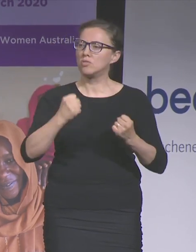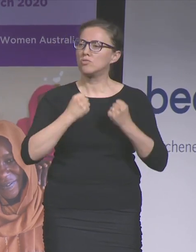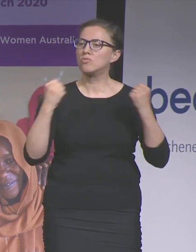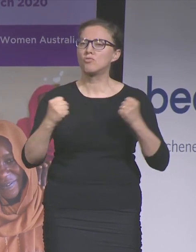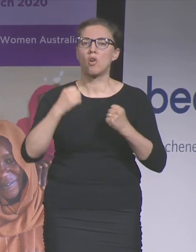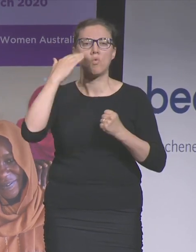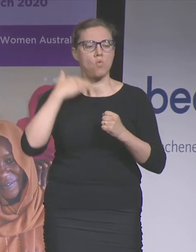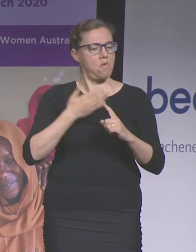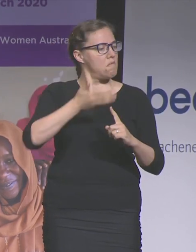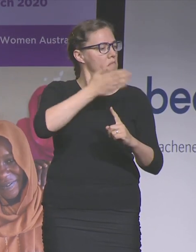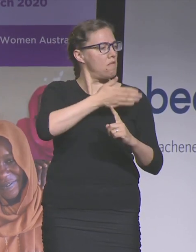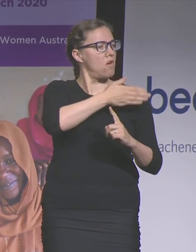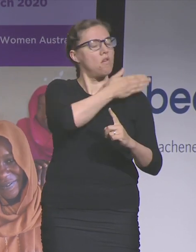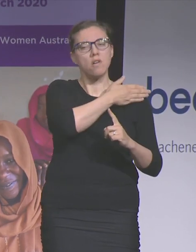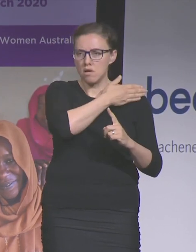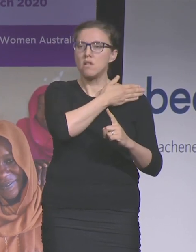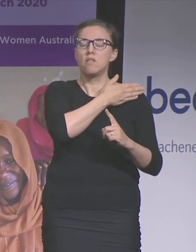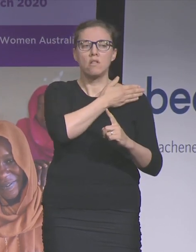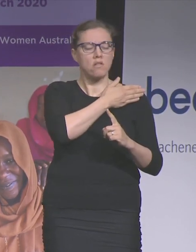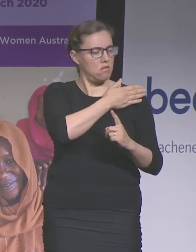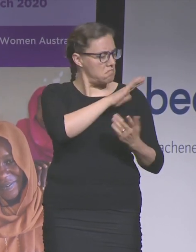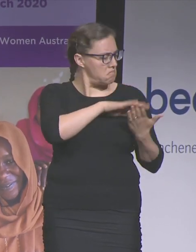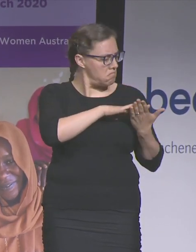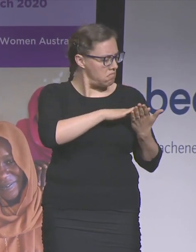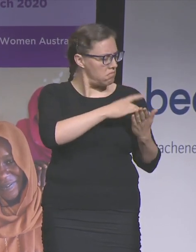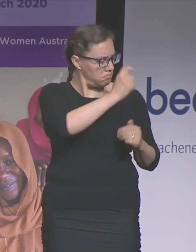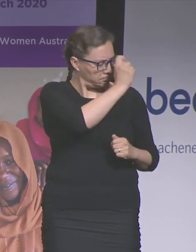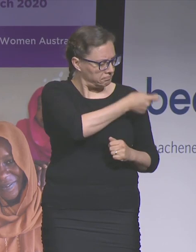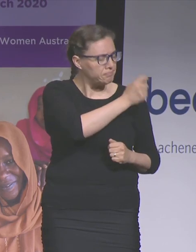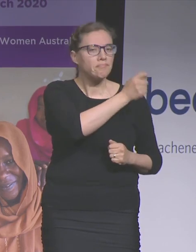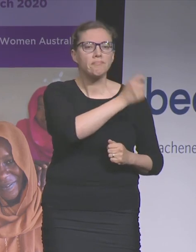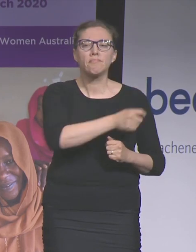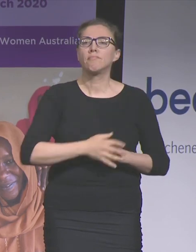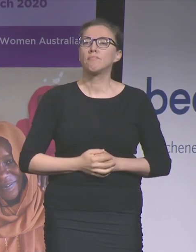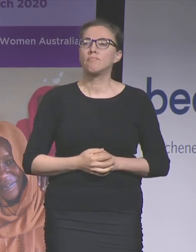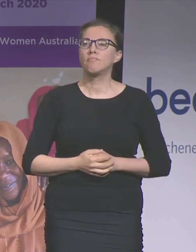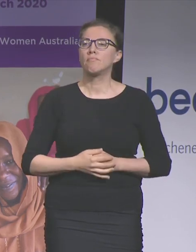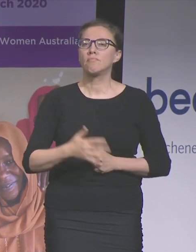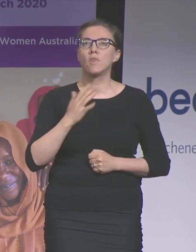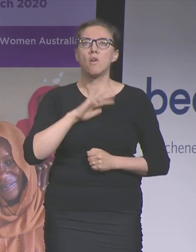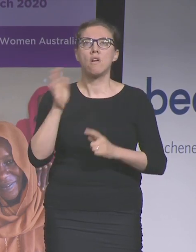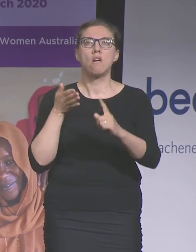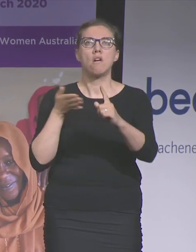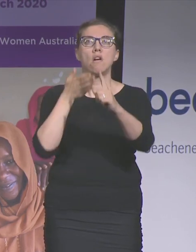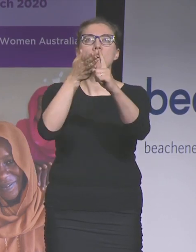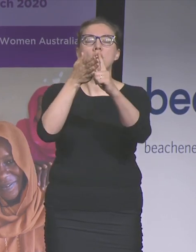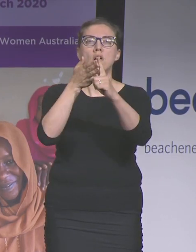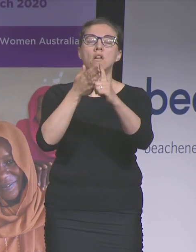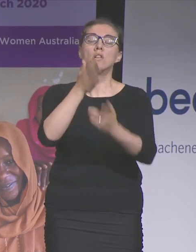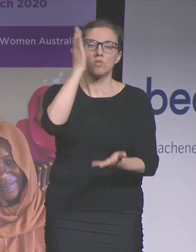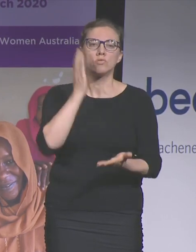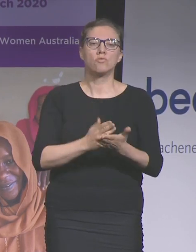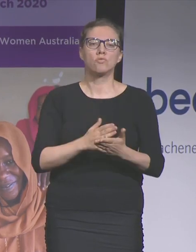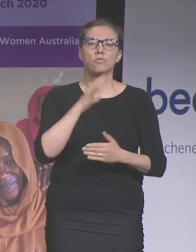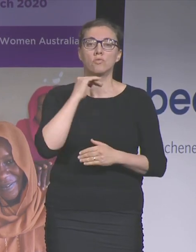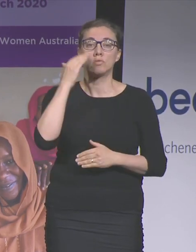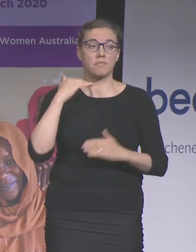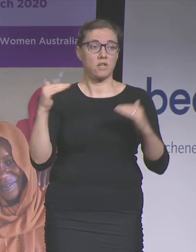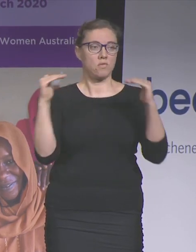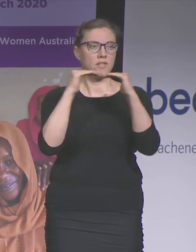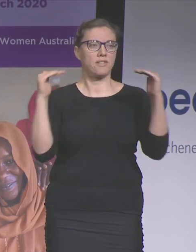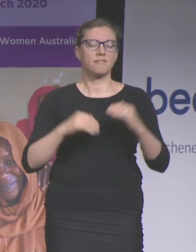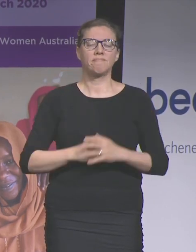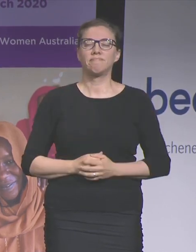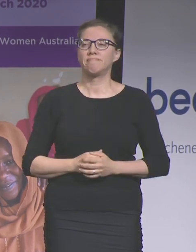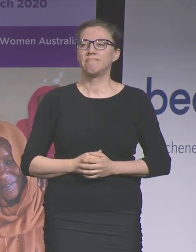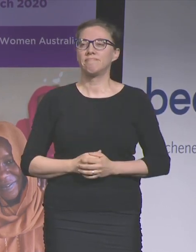to rededicate ourselves to the project of achieving true gender equality and it fills my heart to have so many of you